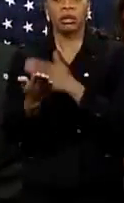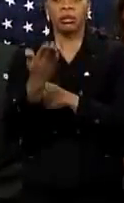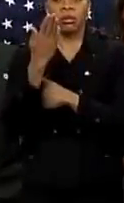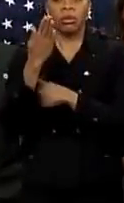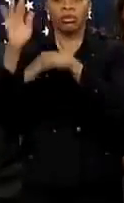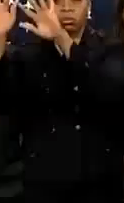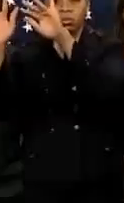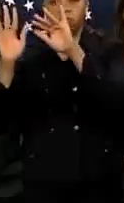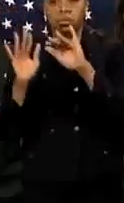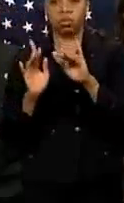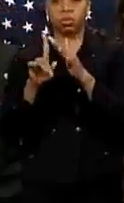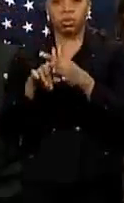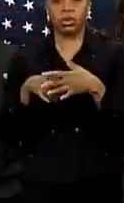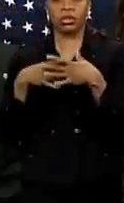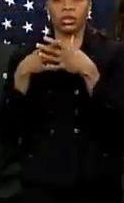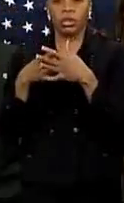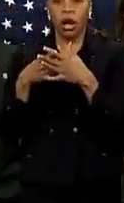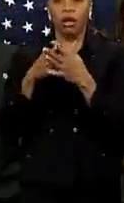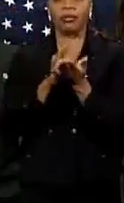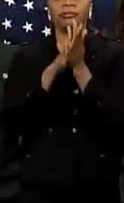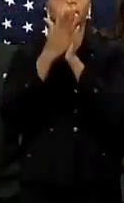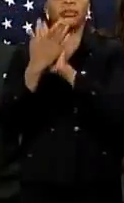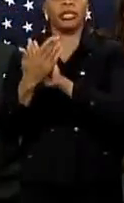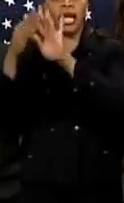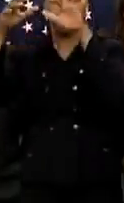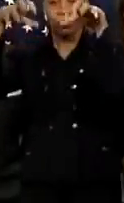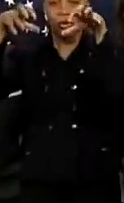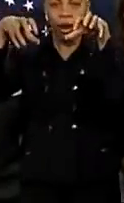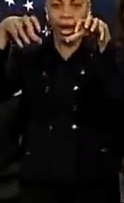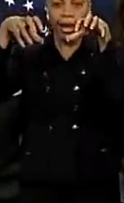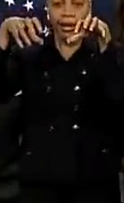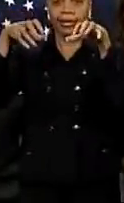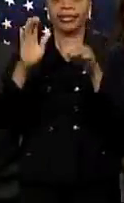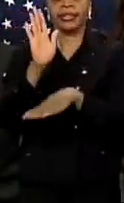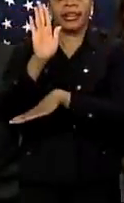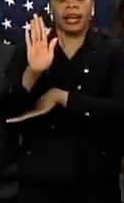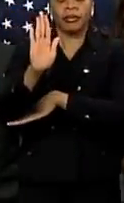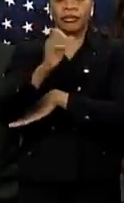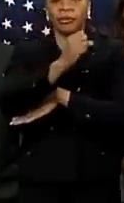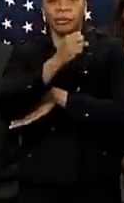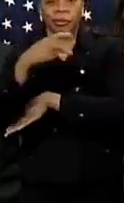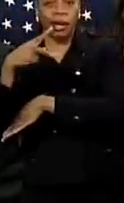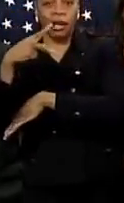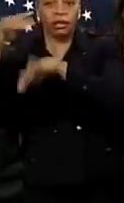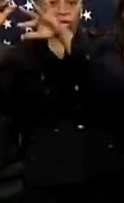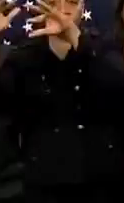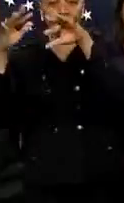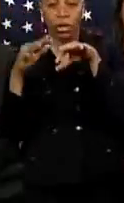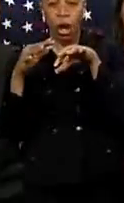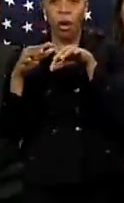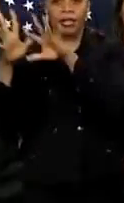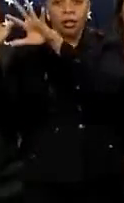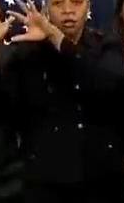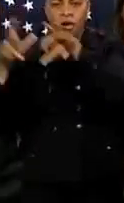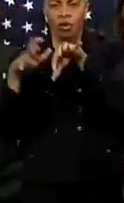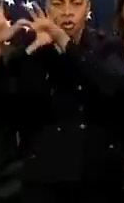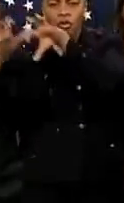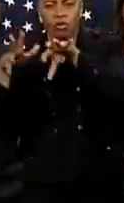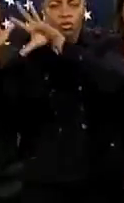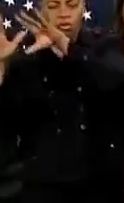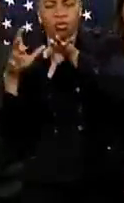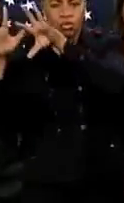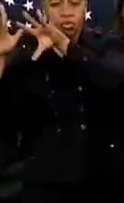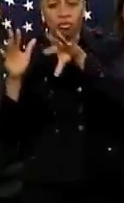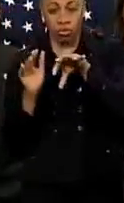started to snow, turned to rain, back to snow this afternoon, likely to fall in a fast and heavy rate,